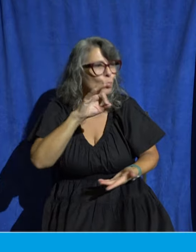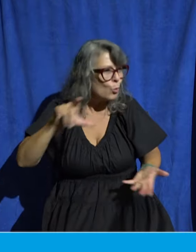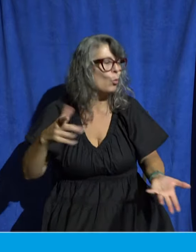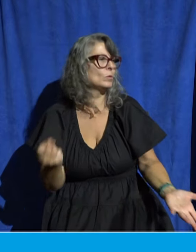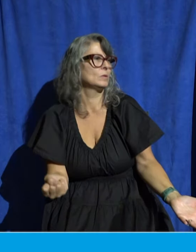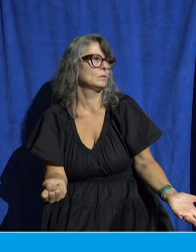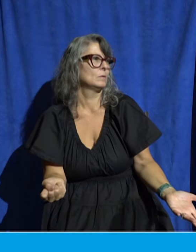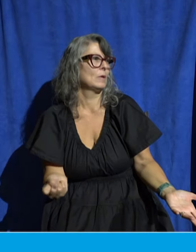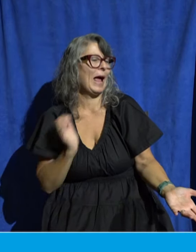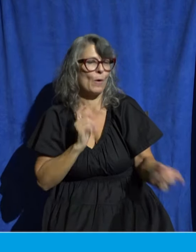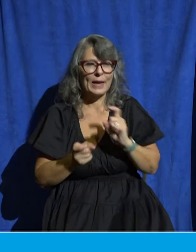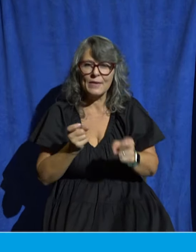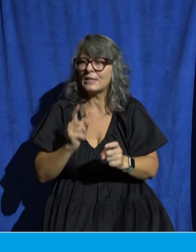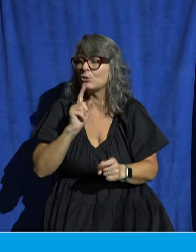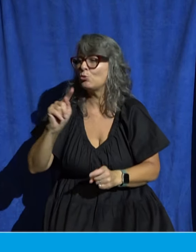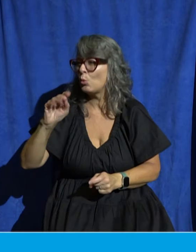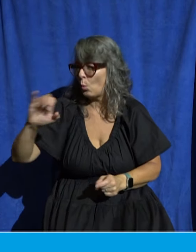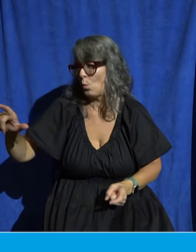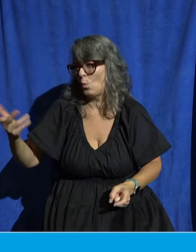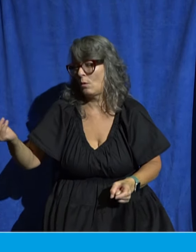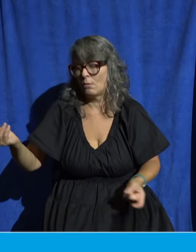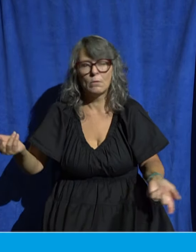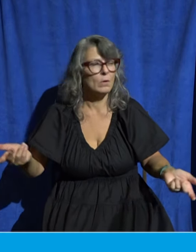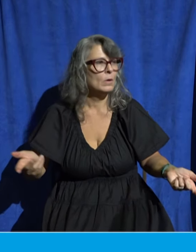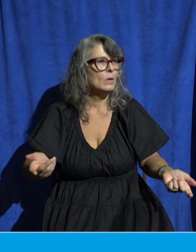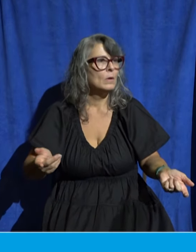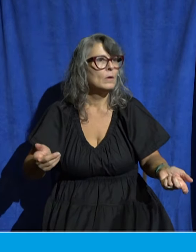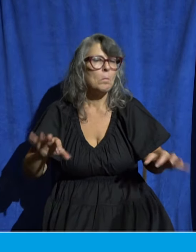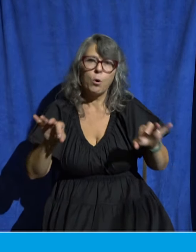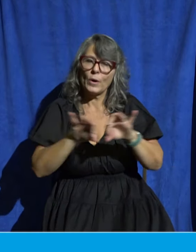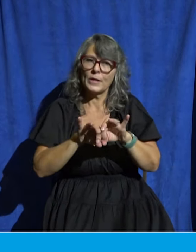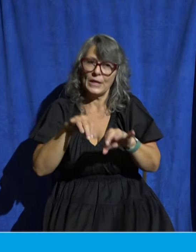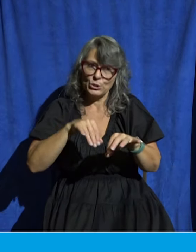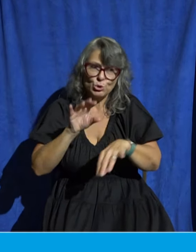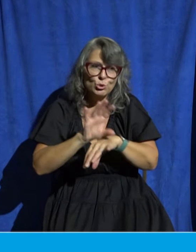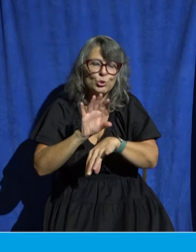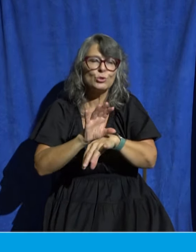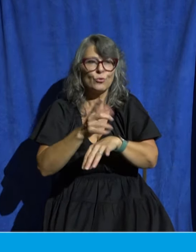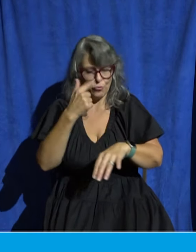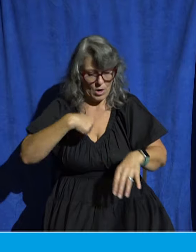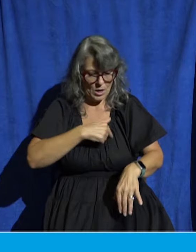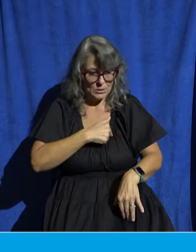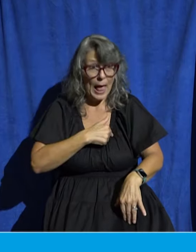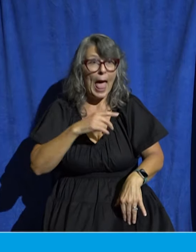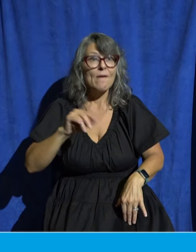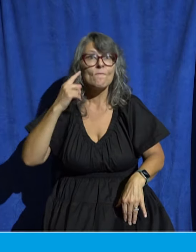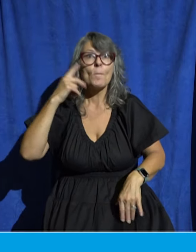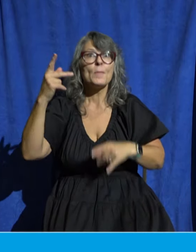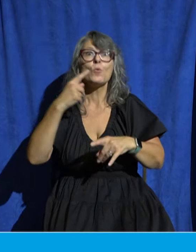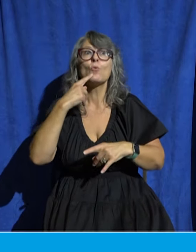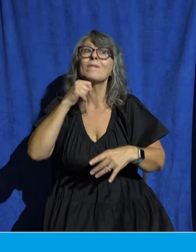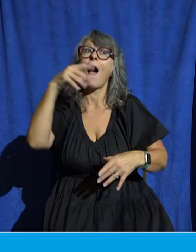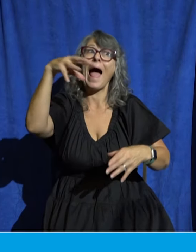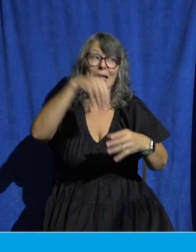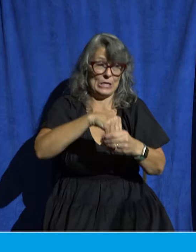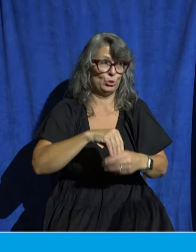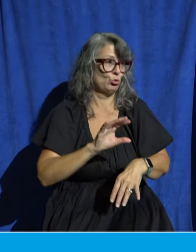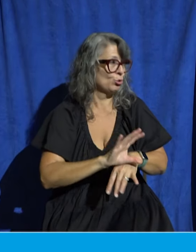important for us in the church but it's not just important for us it's also important for those outside of the church as well those who don't know Jesus